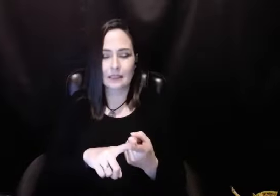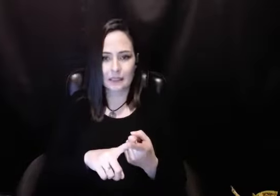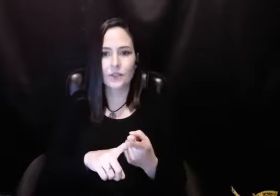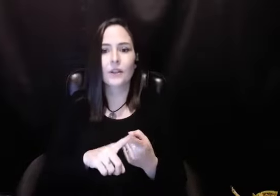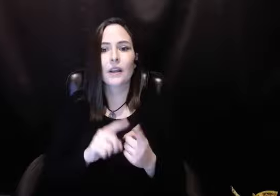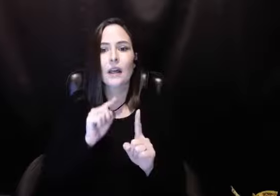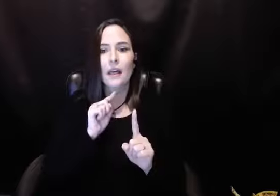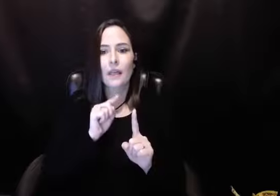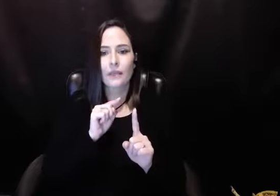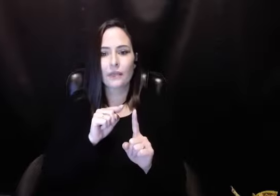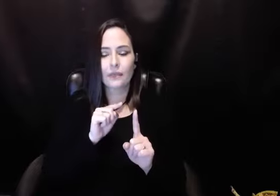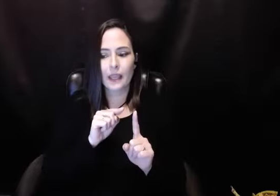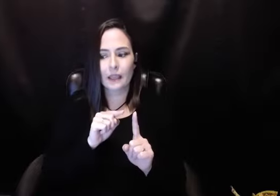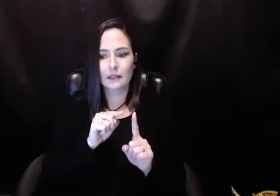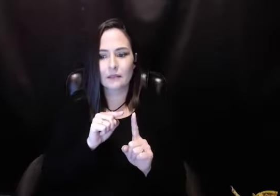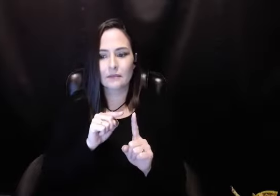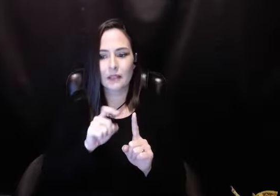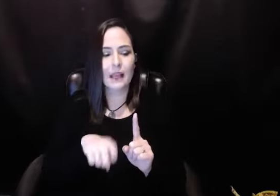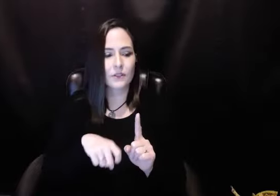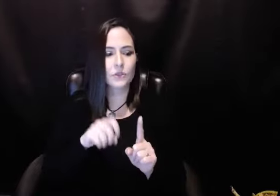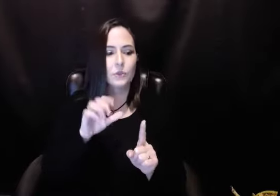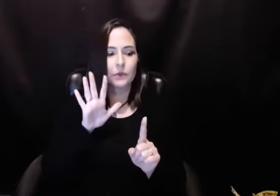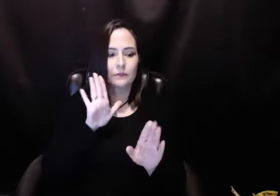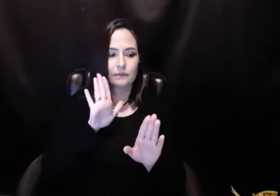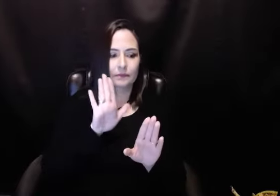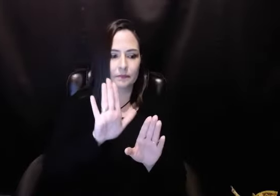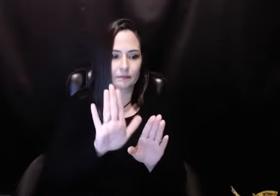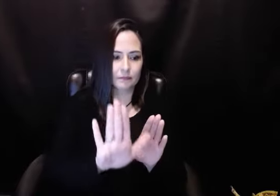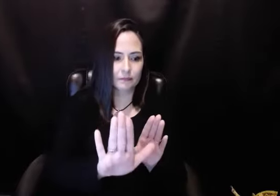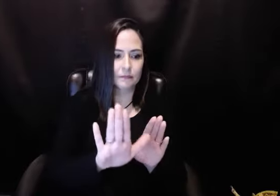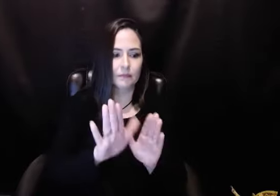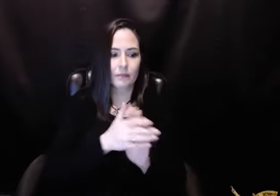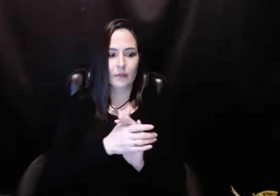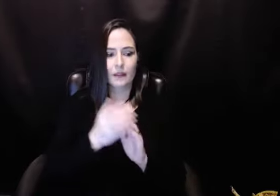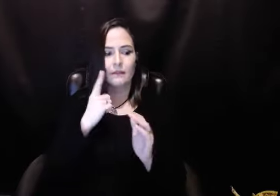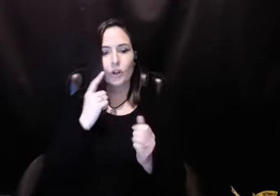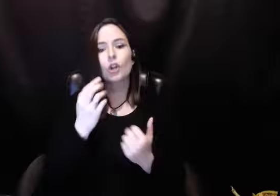they pushed the – I don't recommend this, but I did this. I was there right until they pushed the coffin into the – it should be cremated.